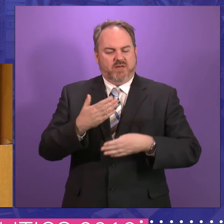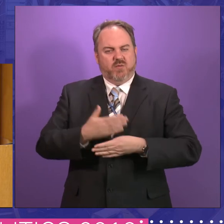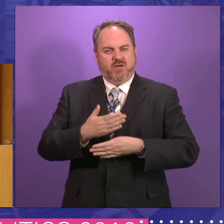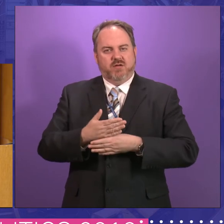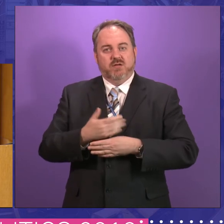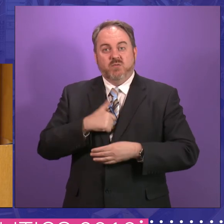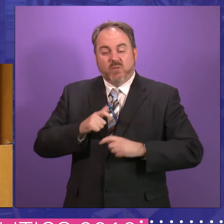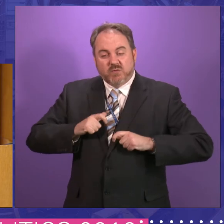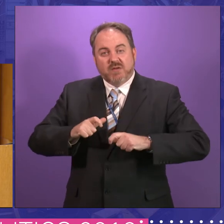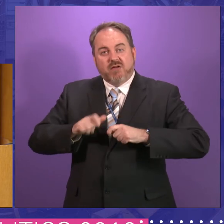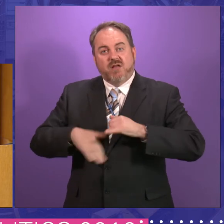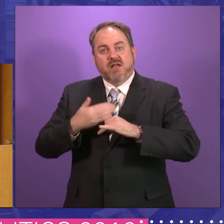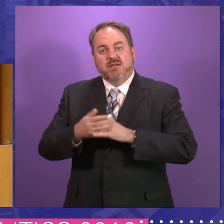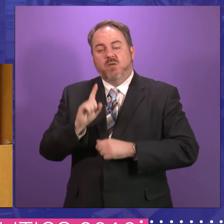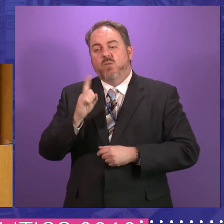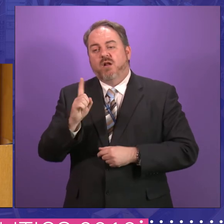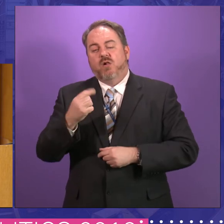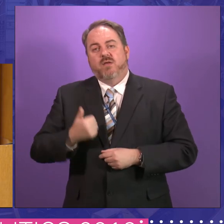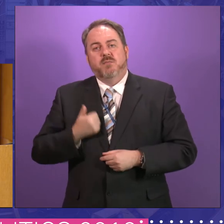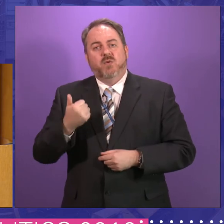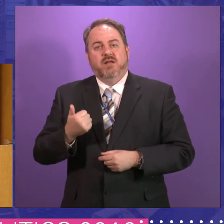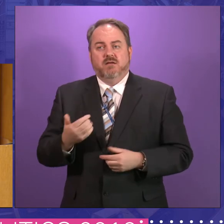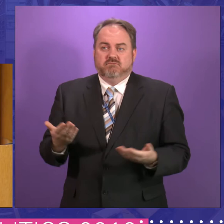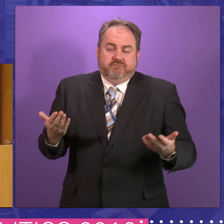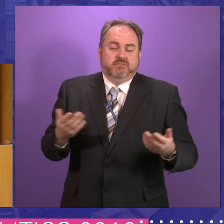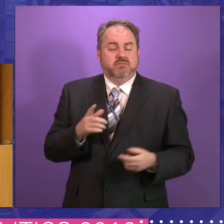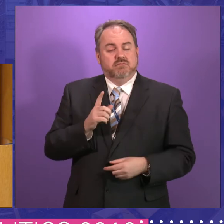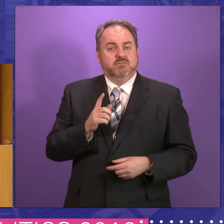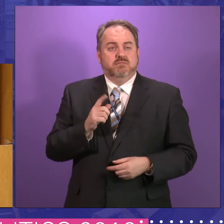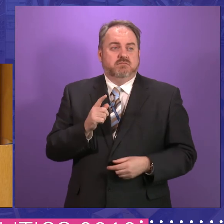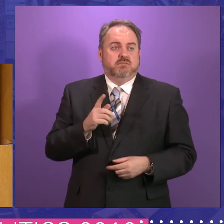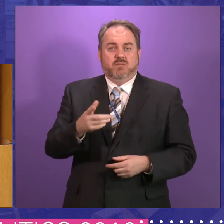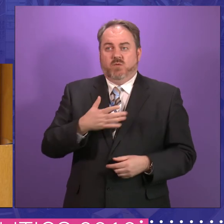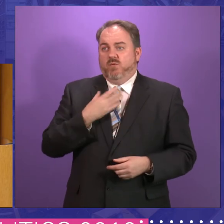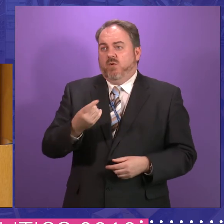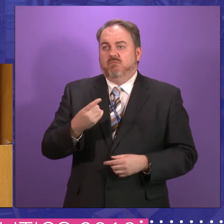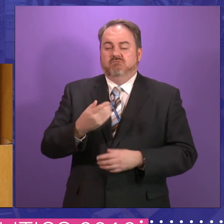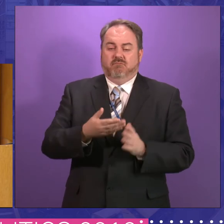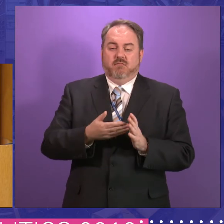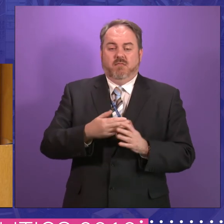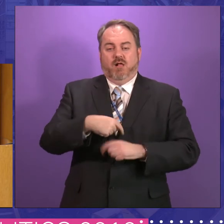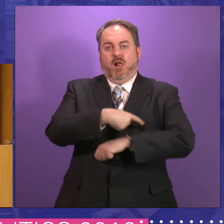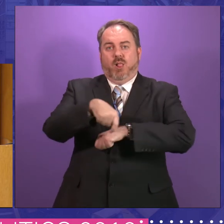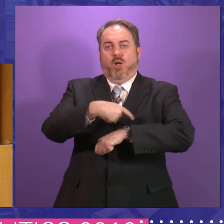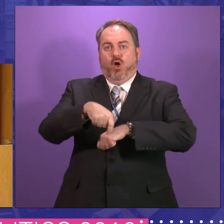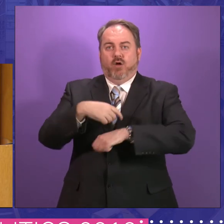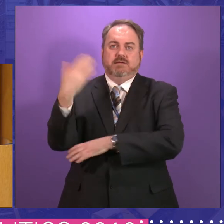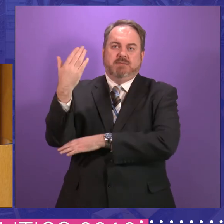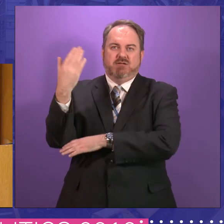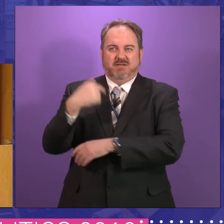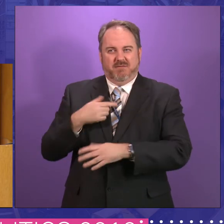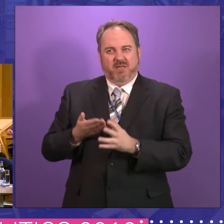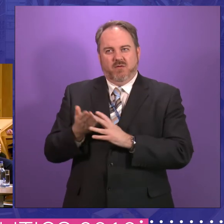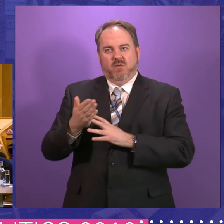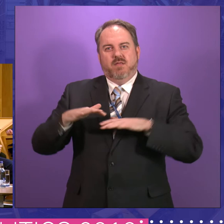on till 12 o'clock at night, one o'clock in the morning, then fine, you can have as long speeches as you want. But having sat through some of the